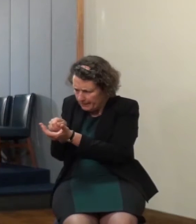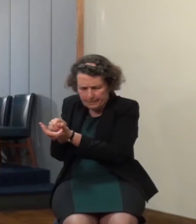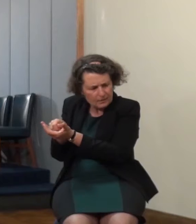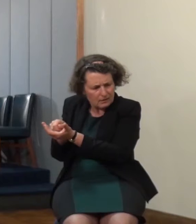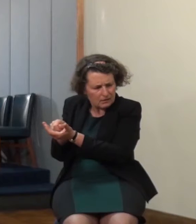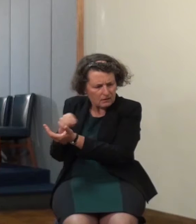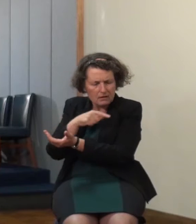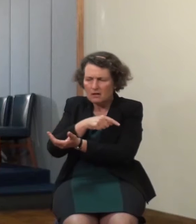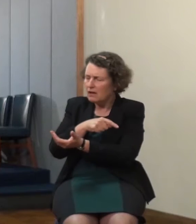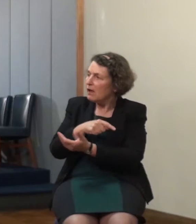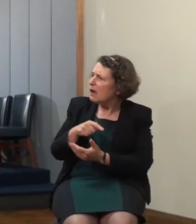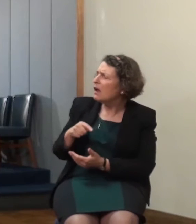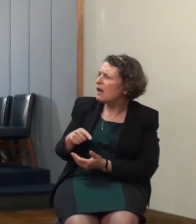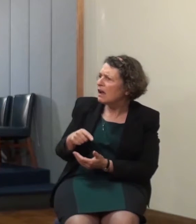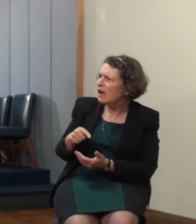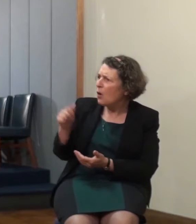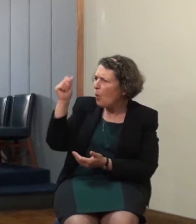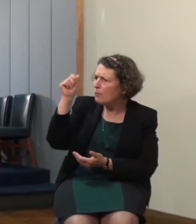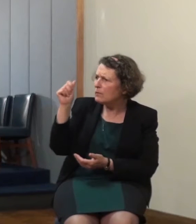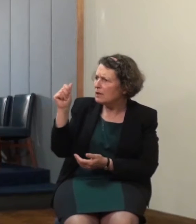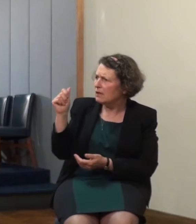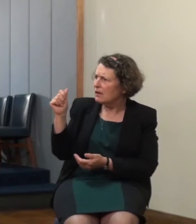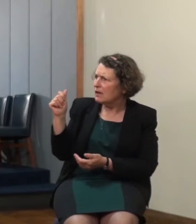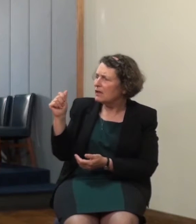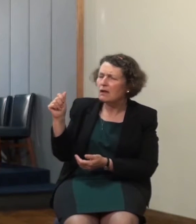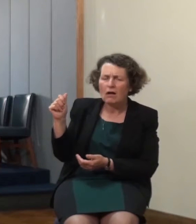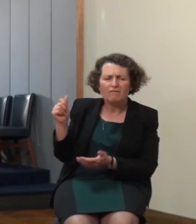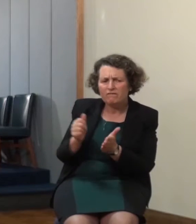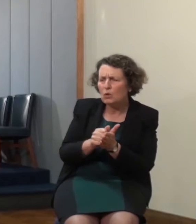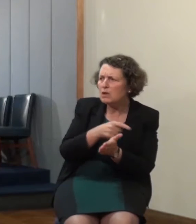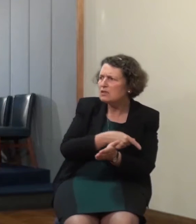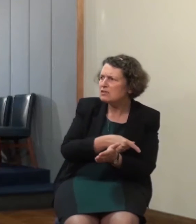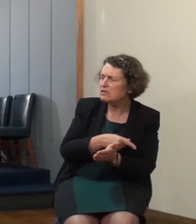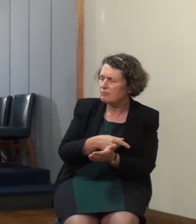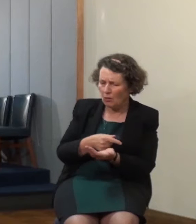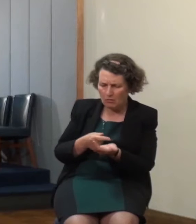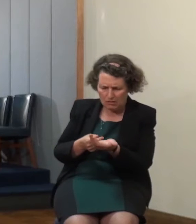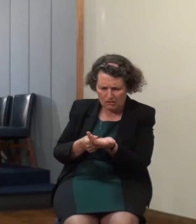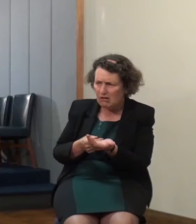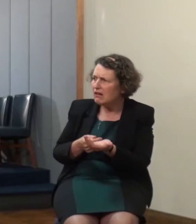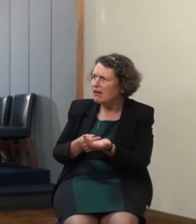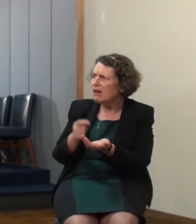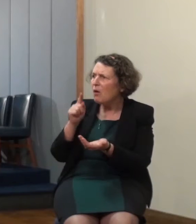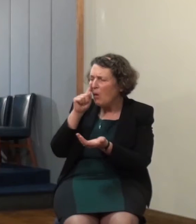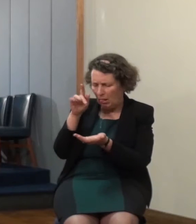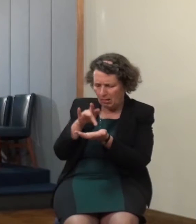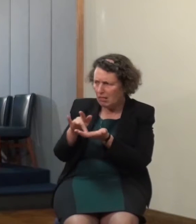to share their oil but they couldn't and while the foolish went